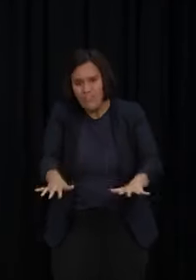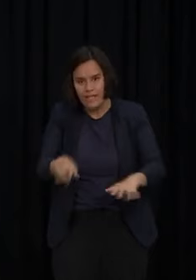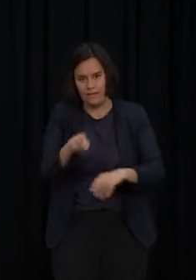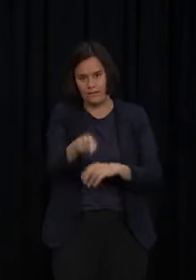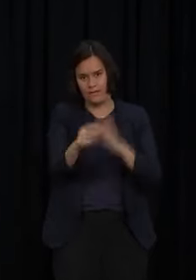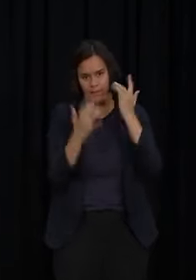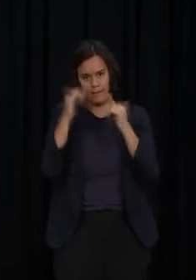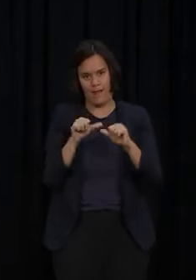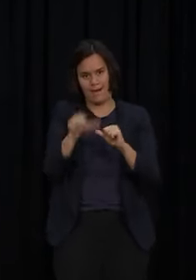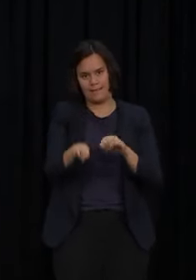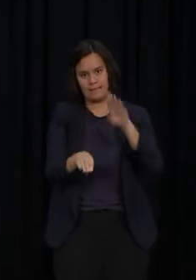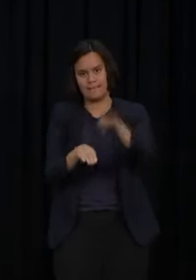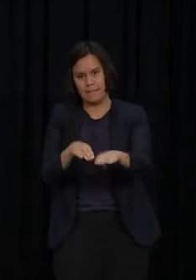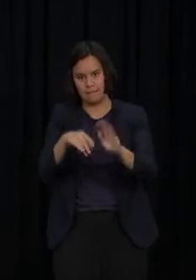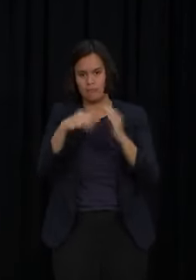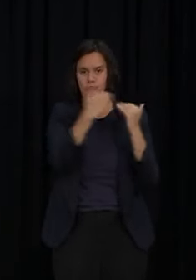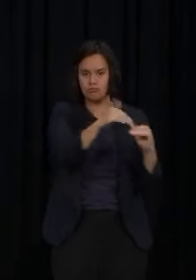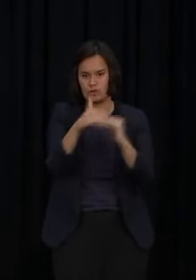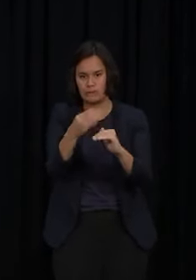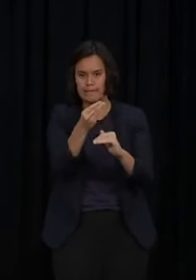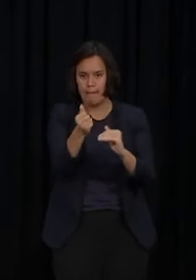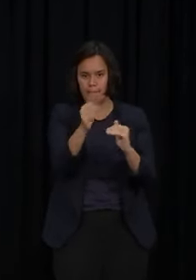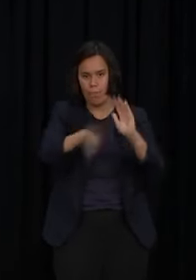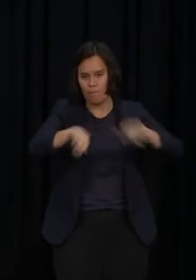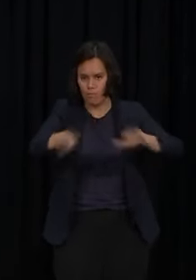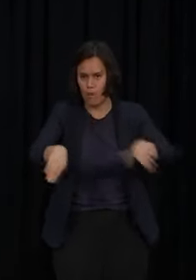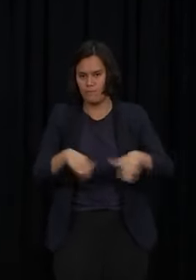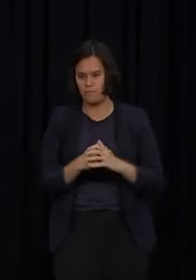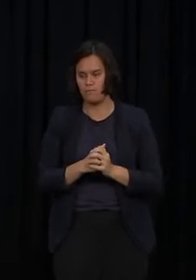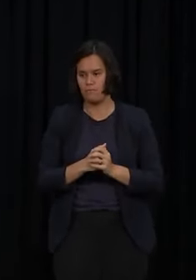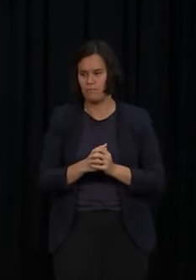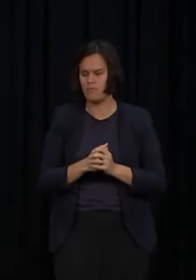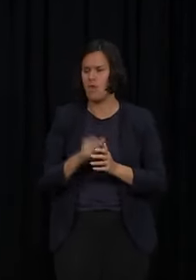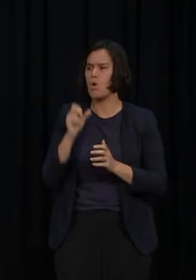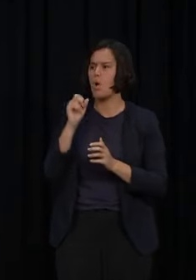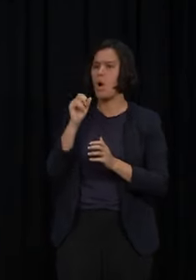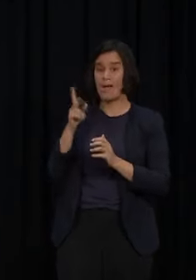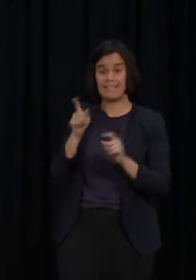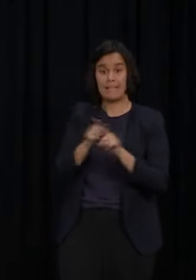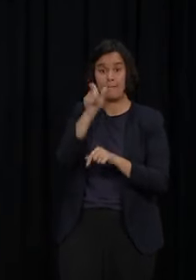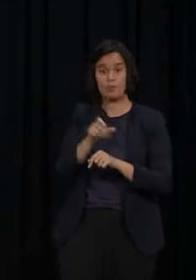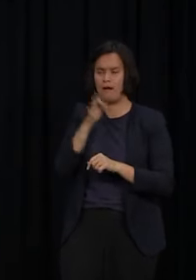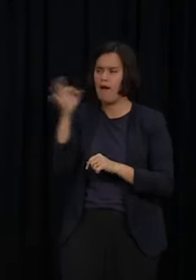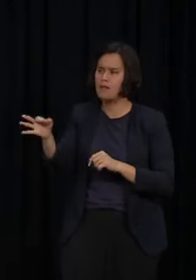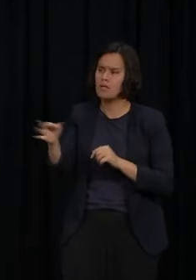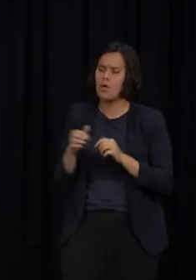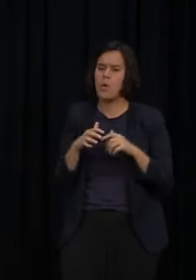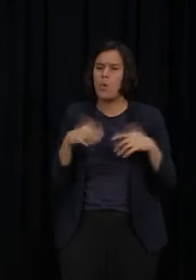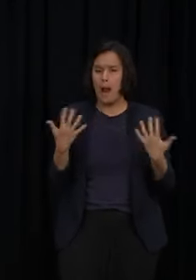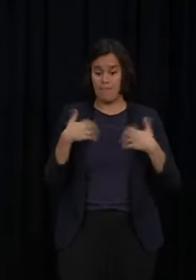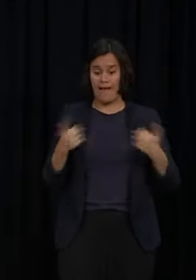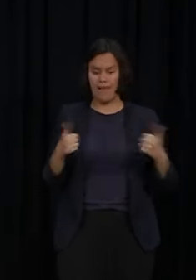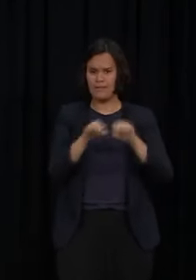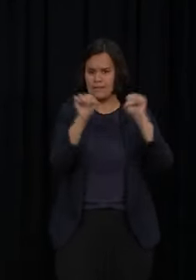That enables us to move away from some of those restrictions. I guess the question there is that the number of cases and what's happening within the health system